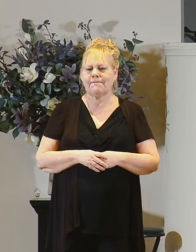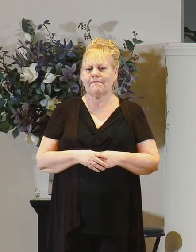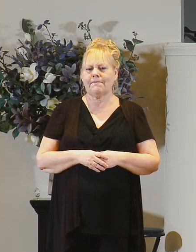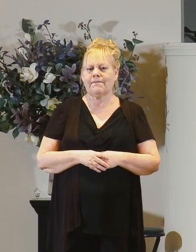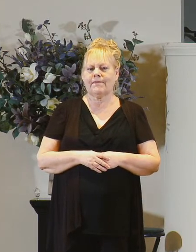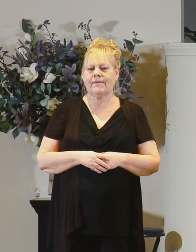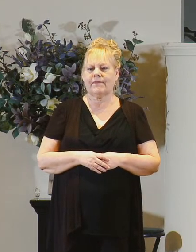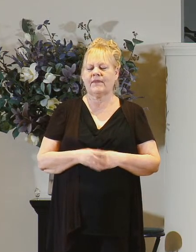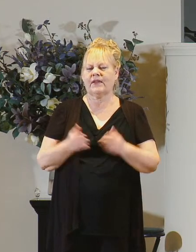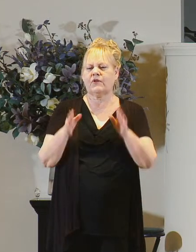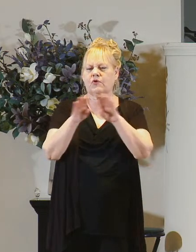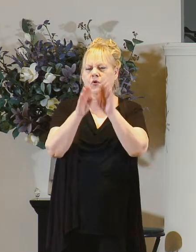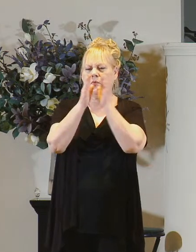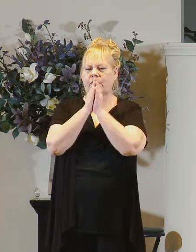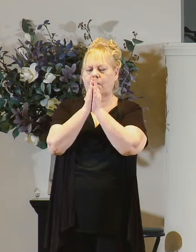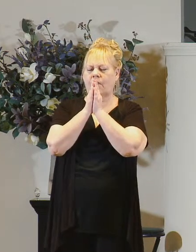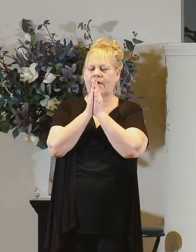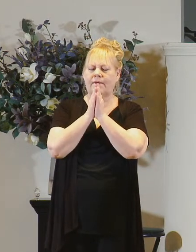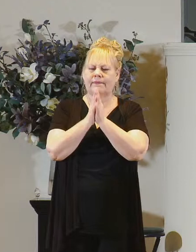let's close with a prayer